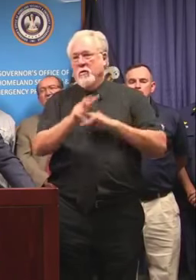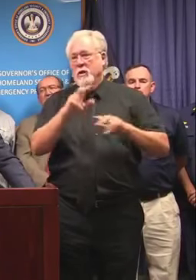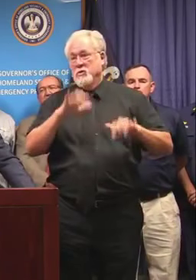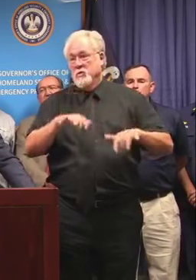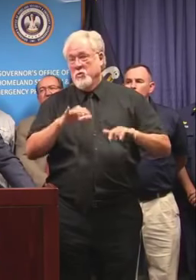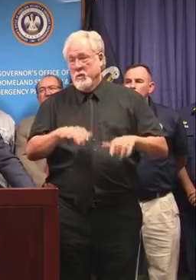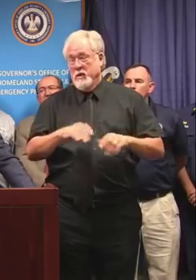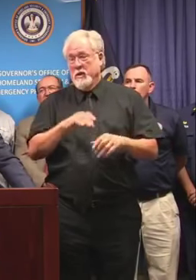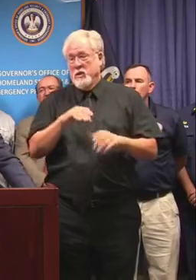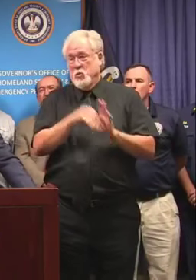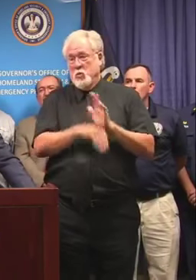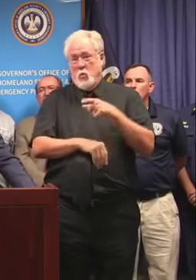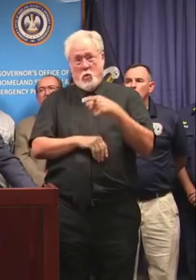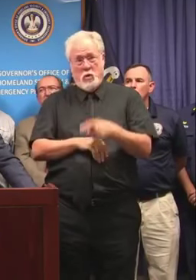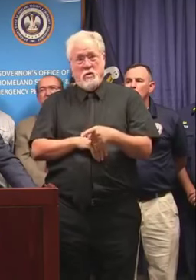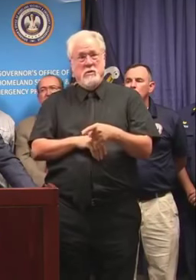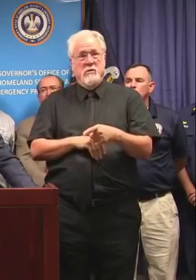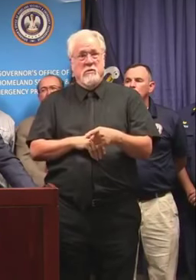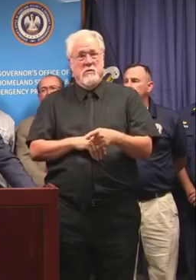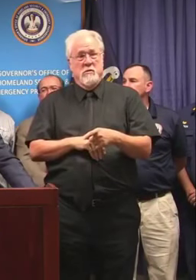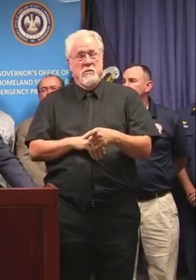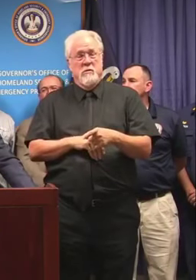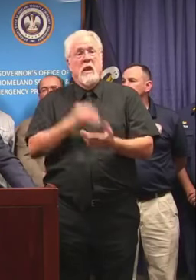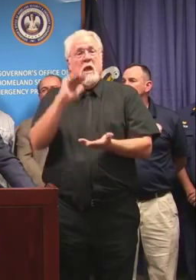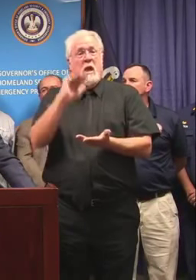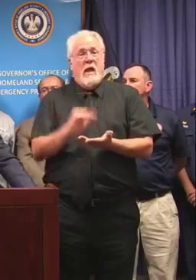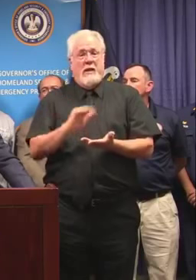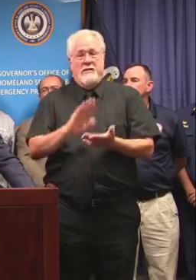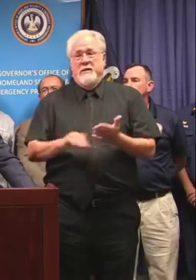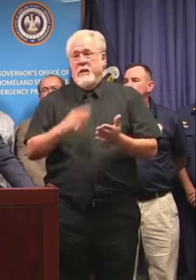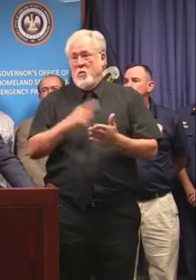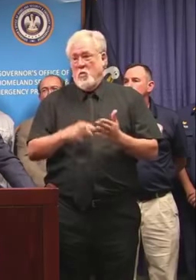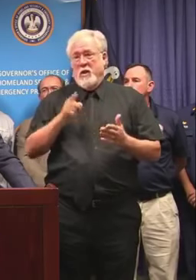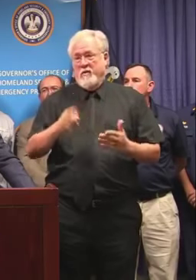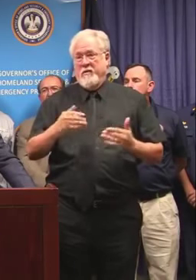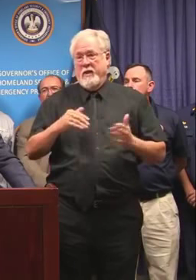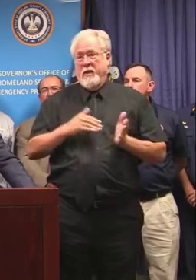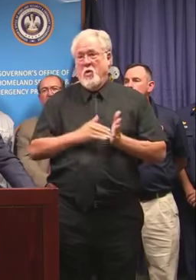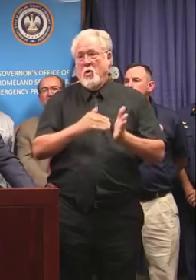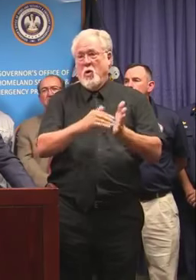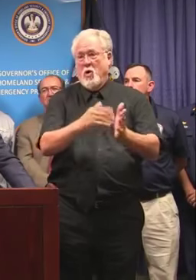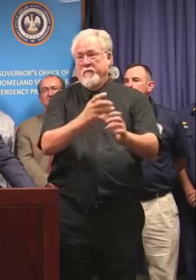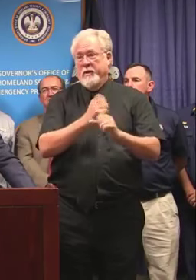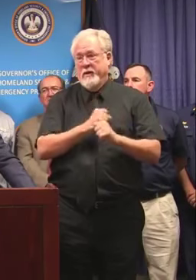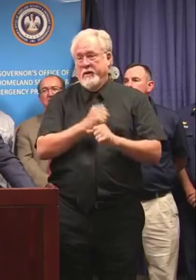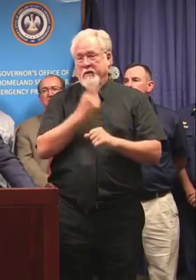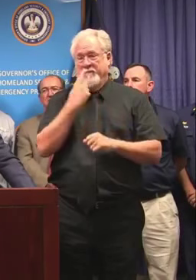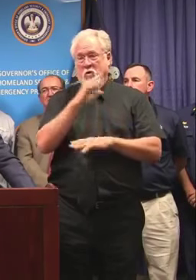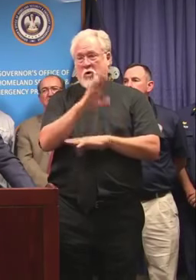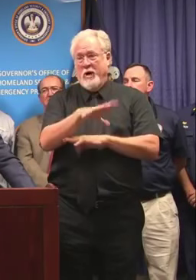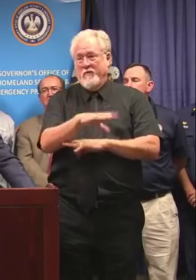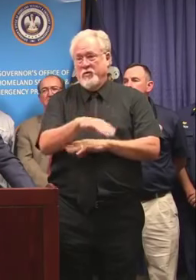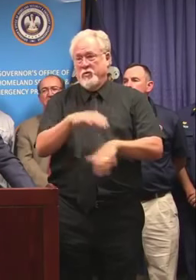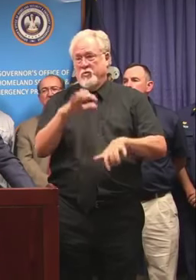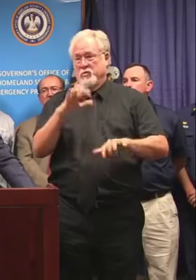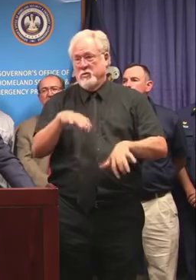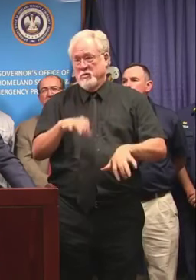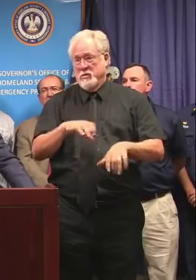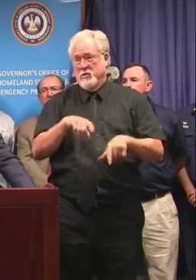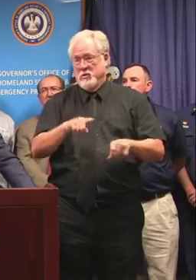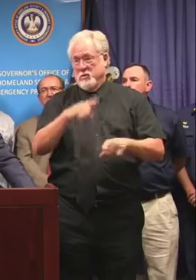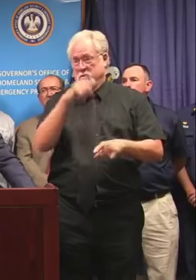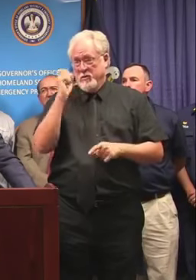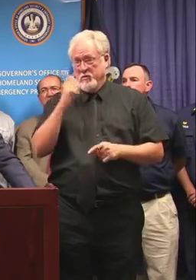in New Orleans is less than what they often received in an afternoon thunderstorm in the summertime.